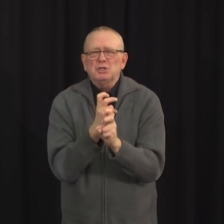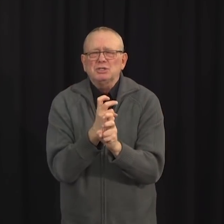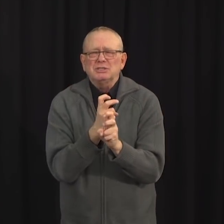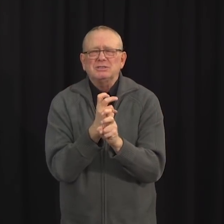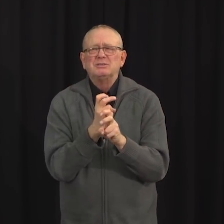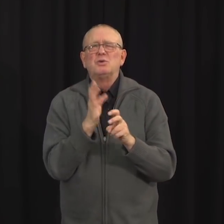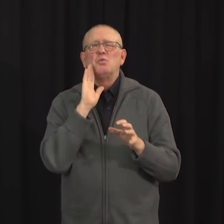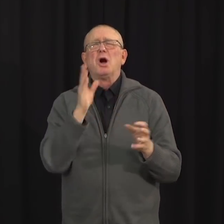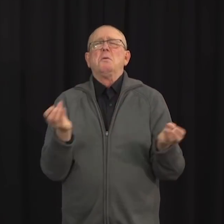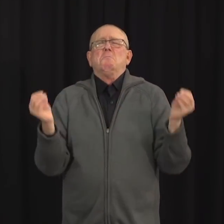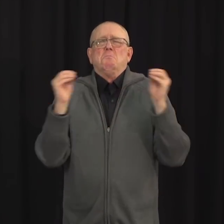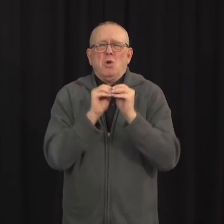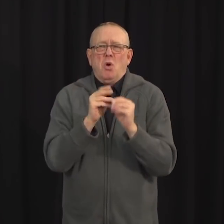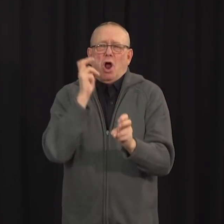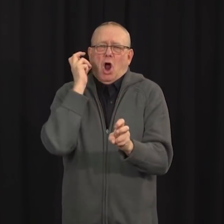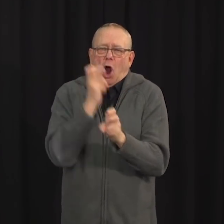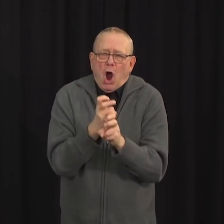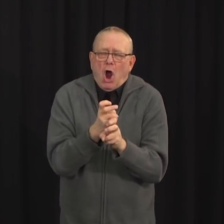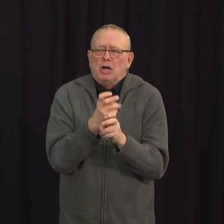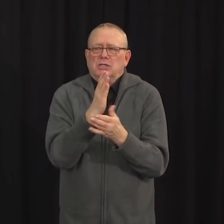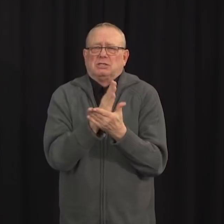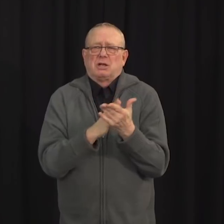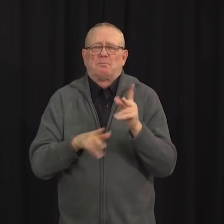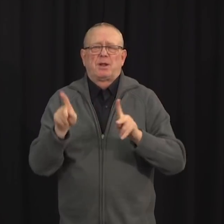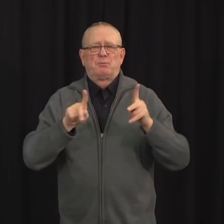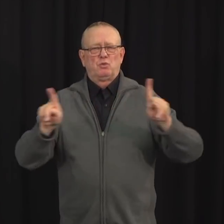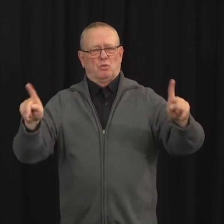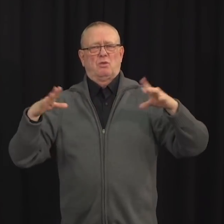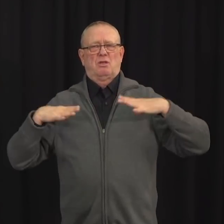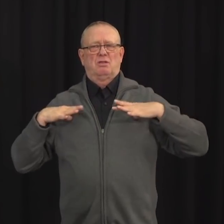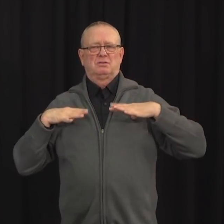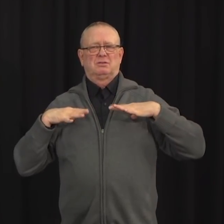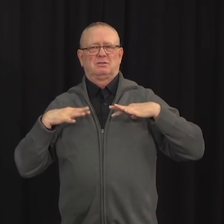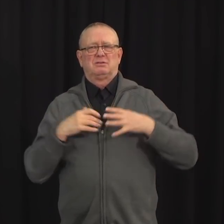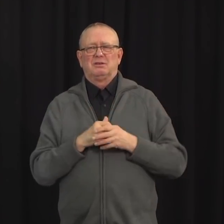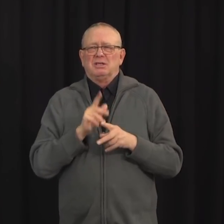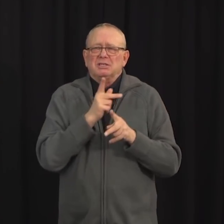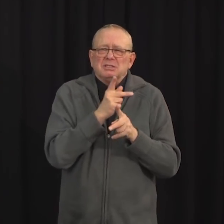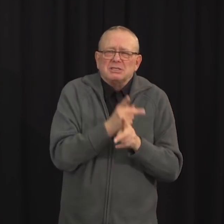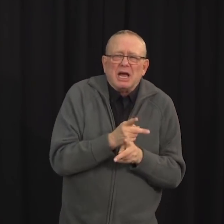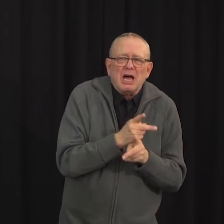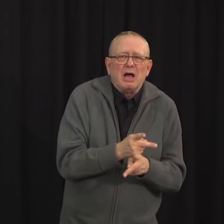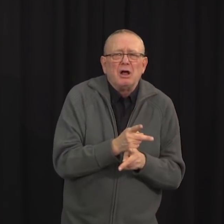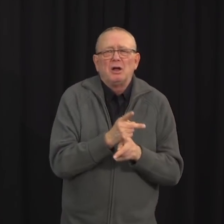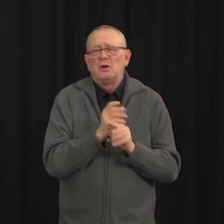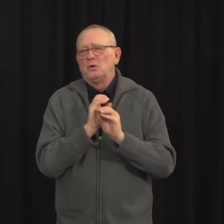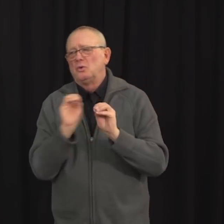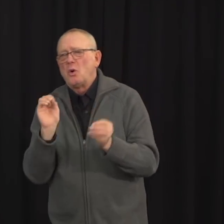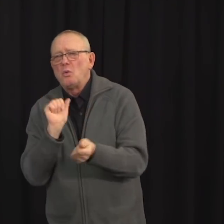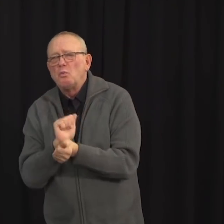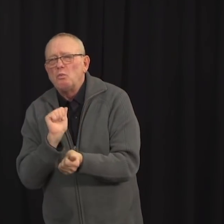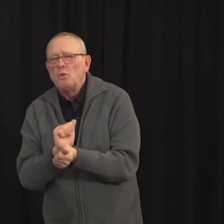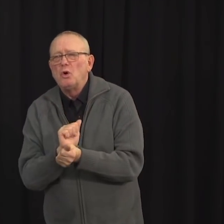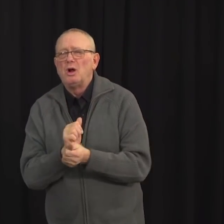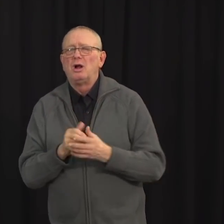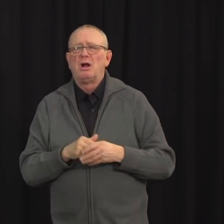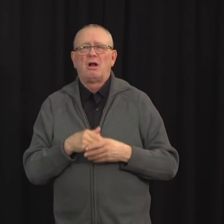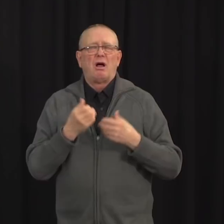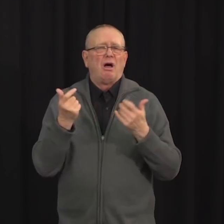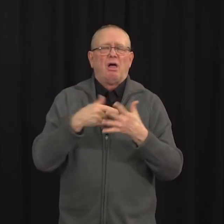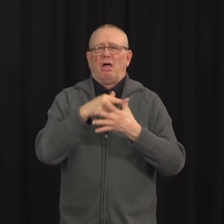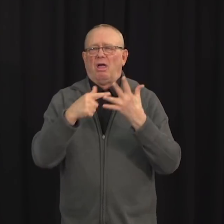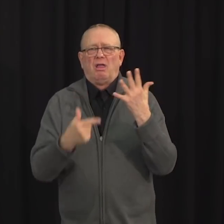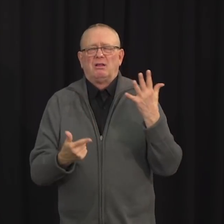care. To help lift their spirits this holiday season and show how much they matter to us all, I